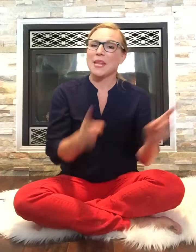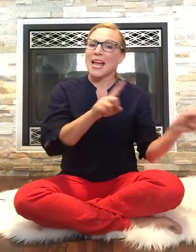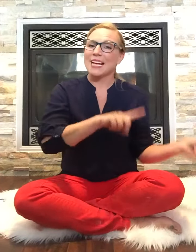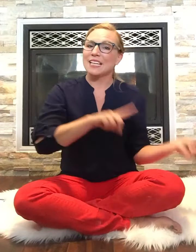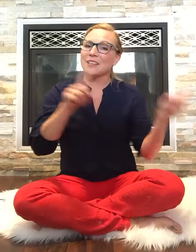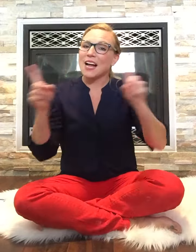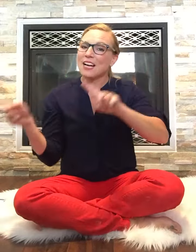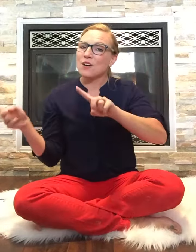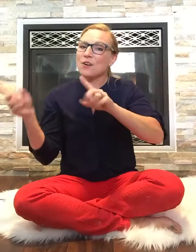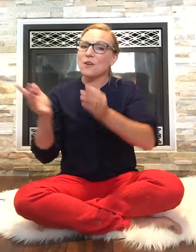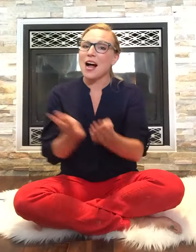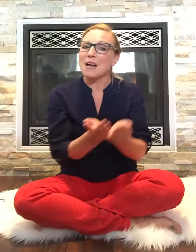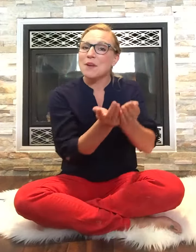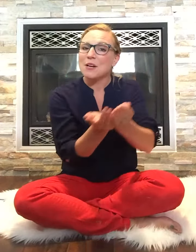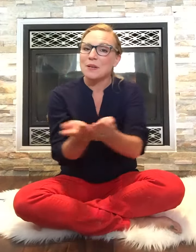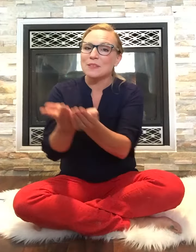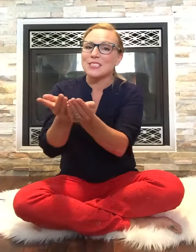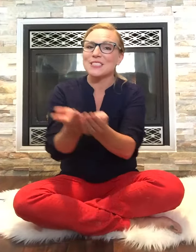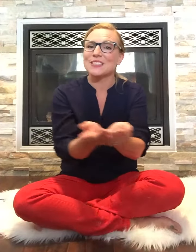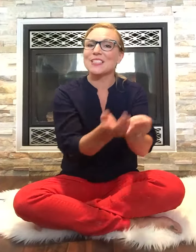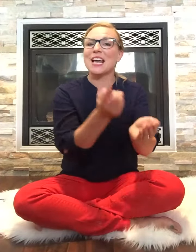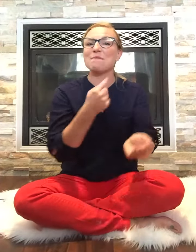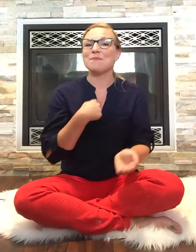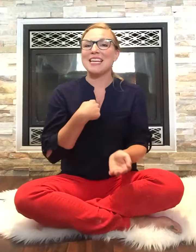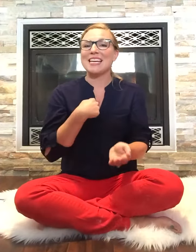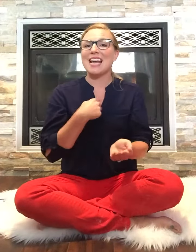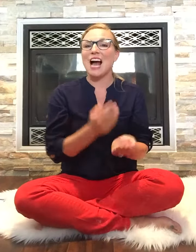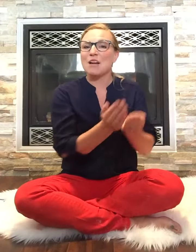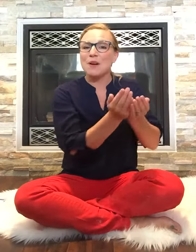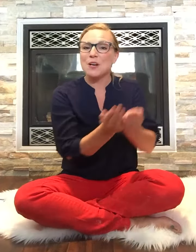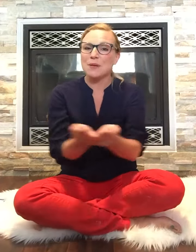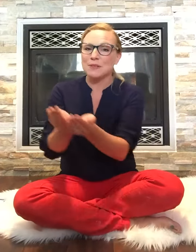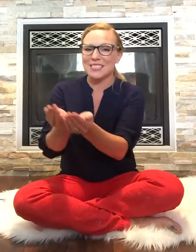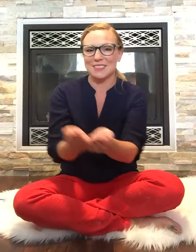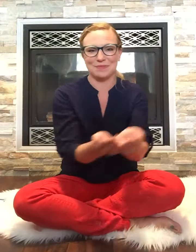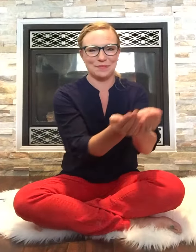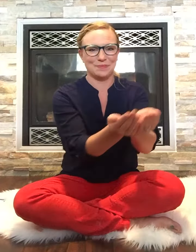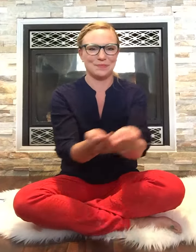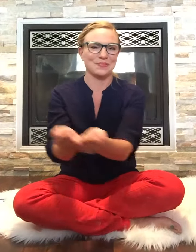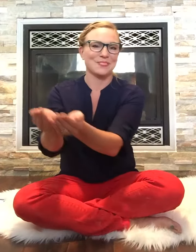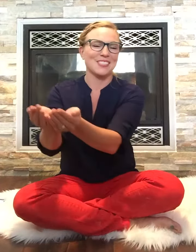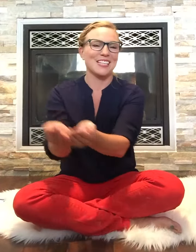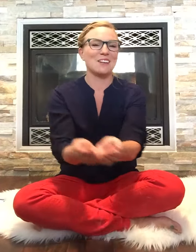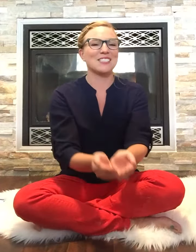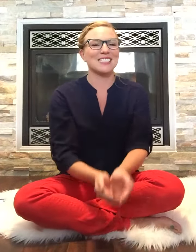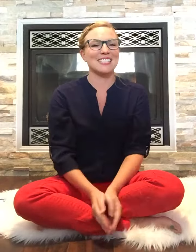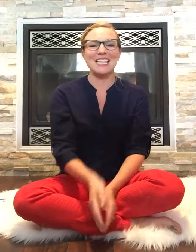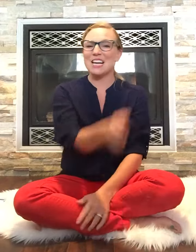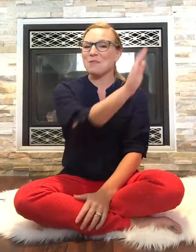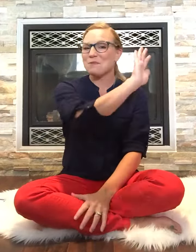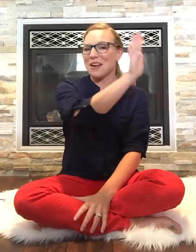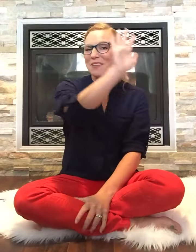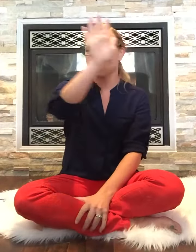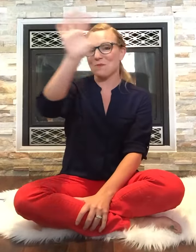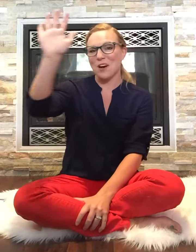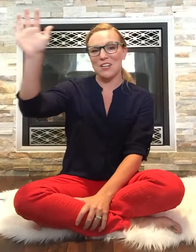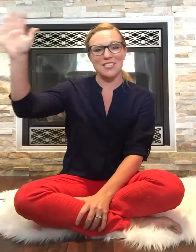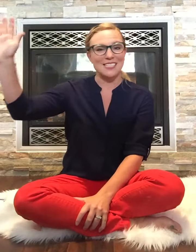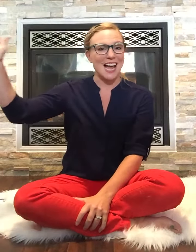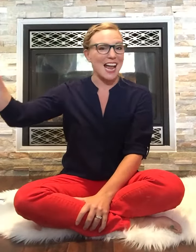here I go I'm on a boat look at me I'm on a boat let's jump it on out to sea waving at the water the sky